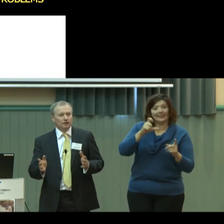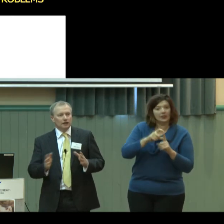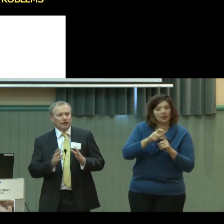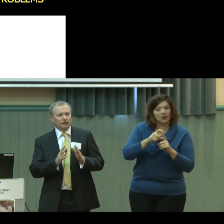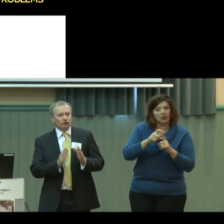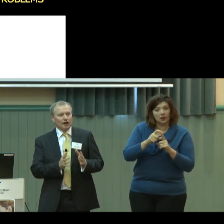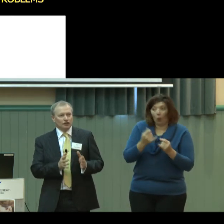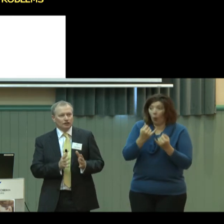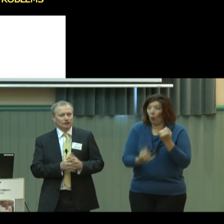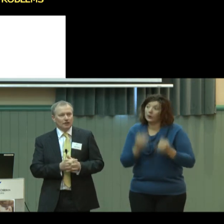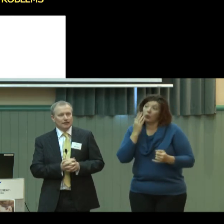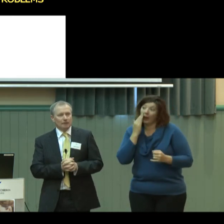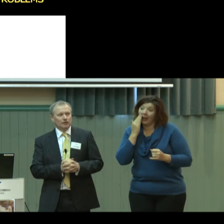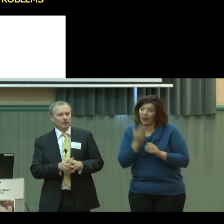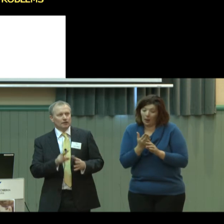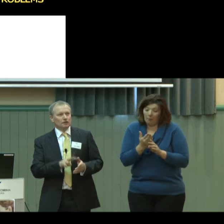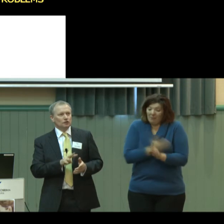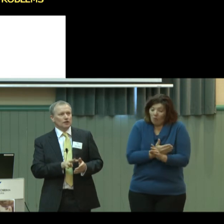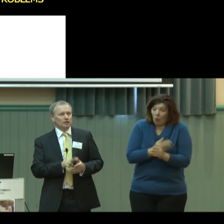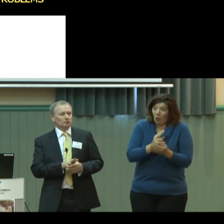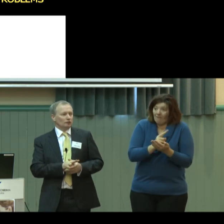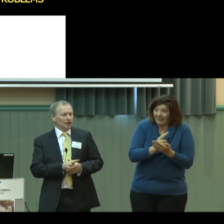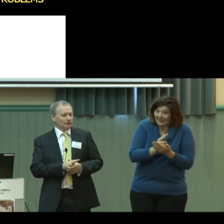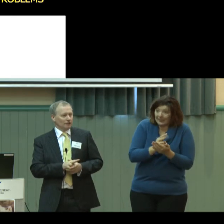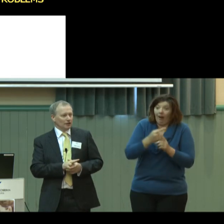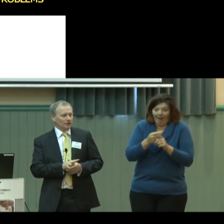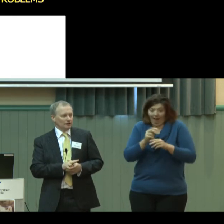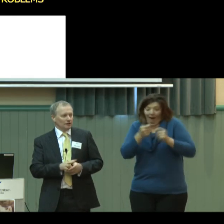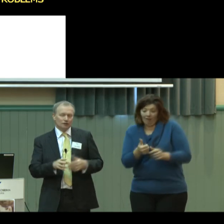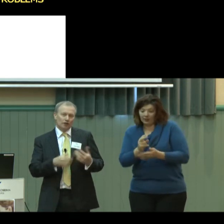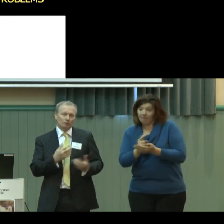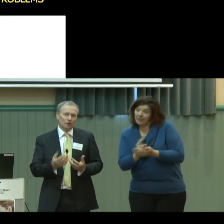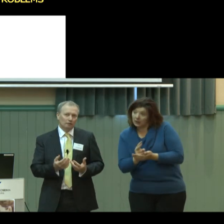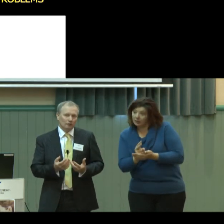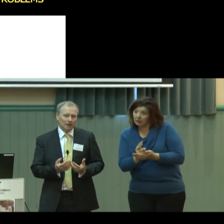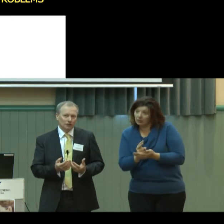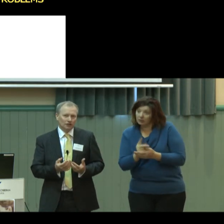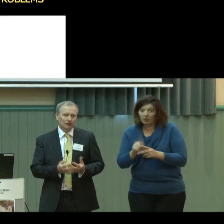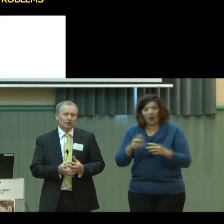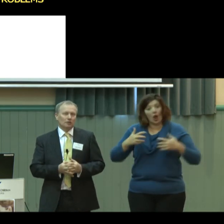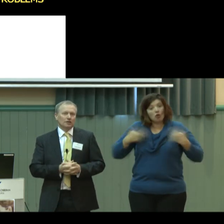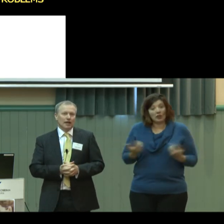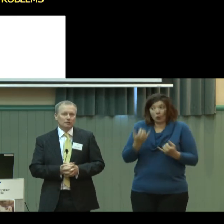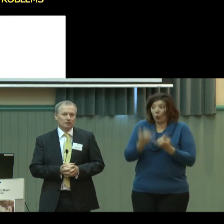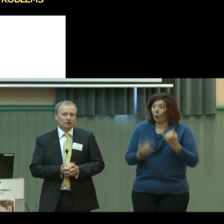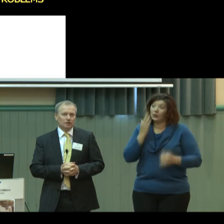and the aggression is happening in the two days before he has a fit. And that's really important information because it helps us to